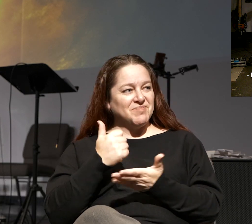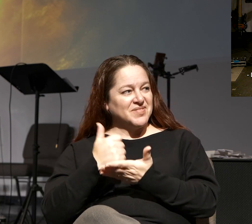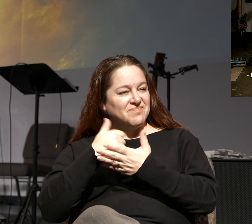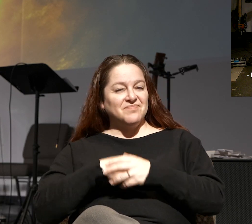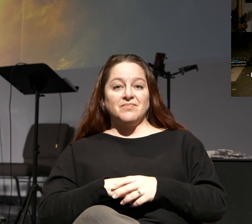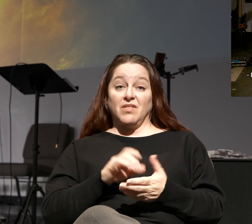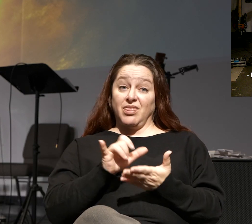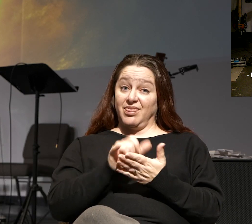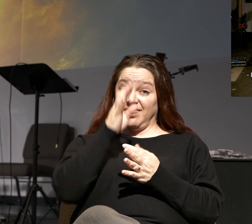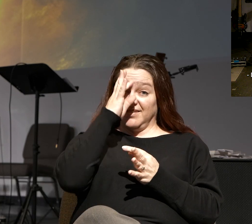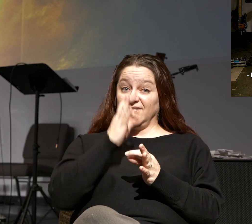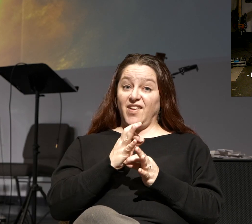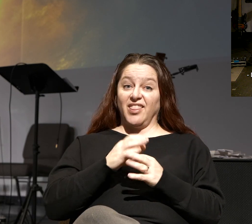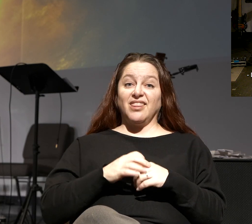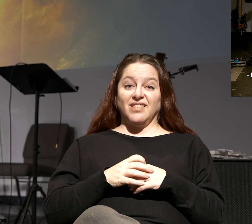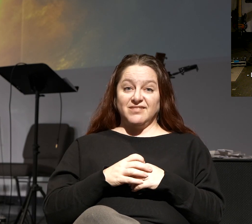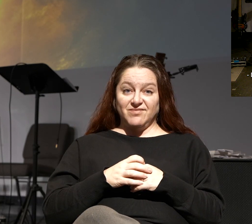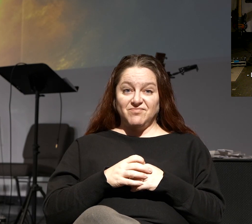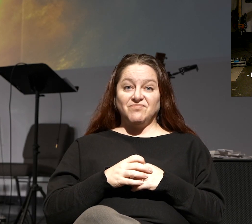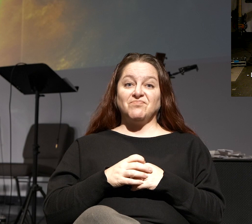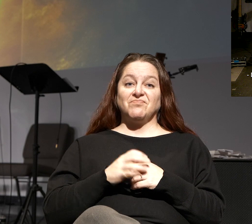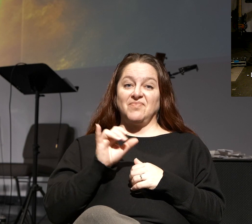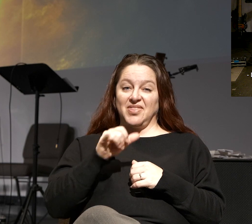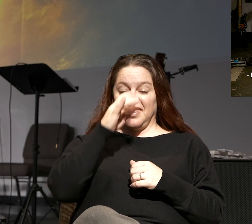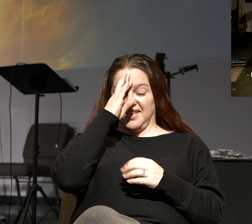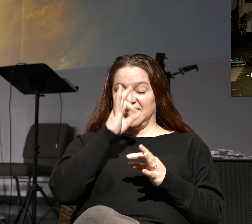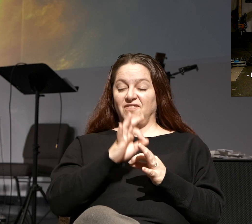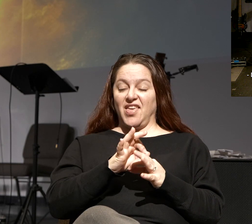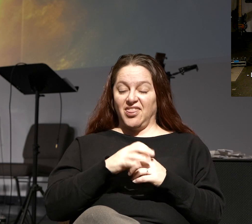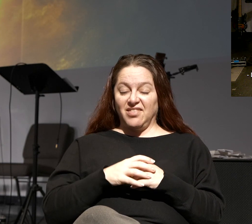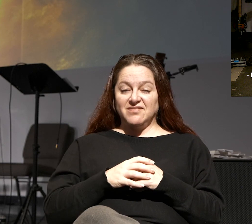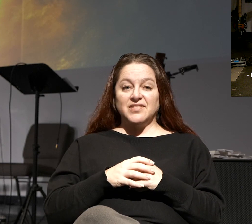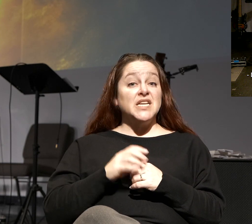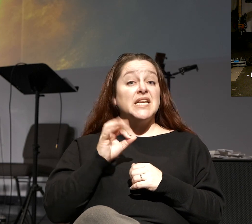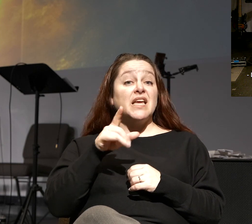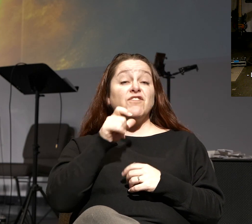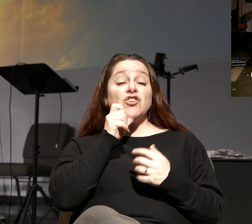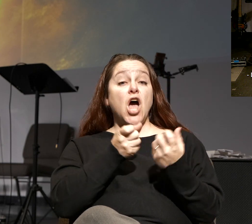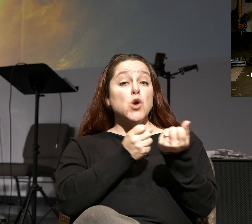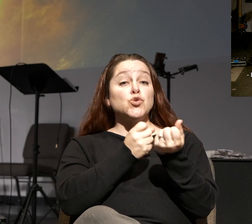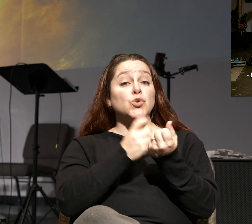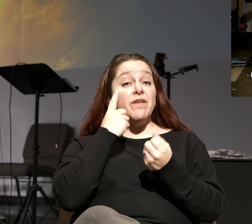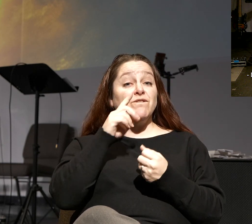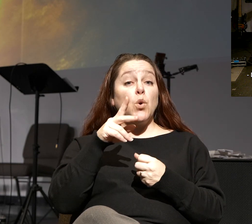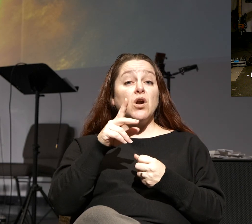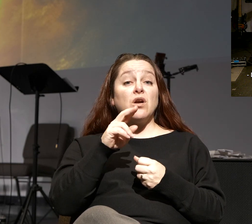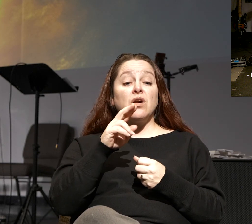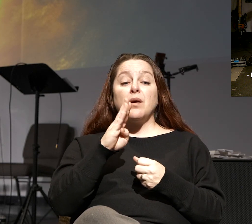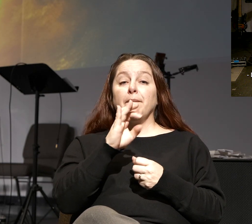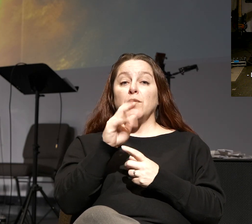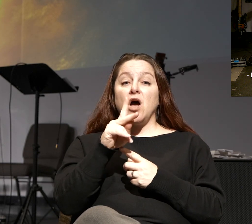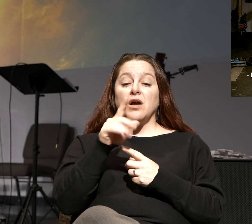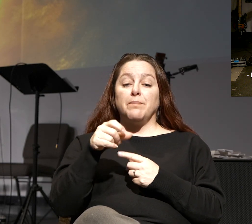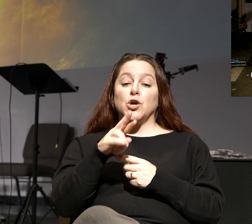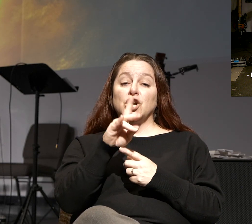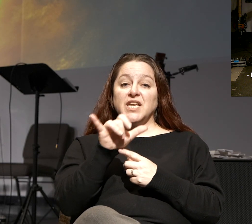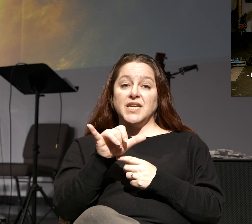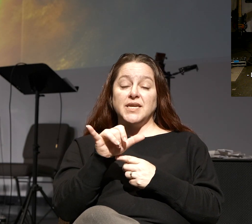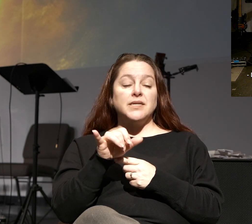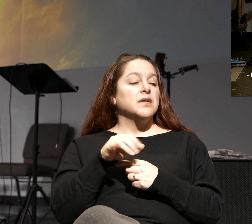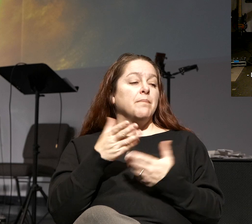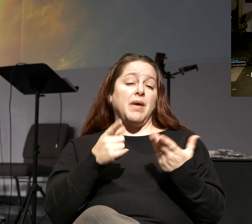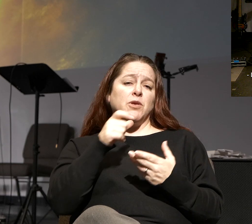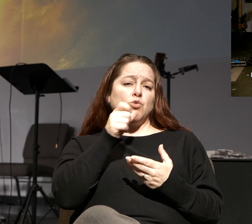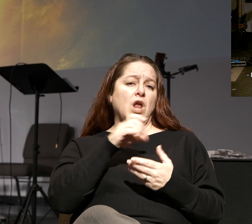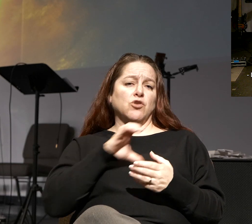That's faith. That's faith. And so if you're not rooting for Brock Purdy for the Super Bowl game today, you're